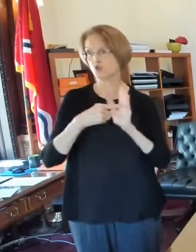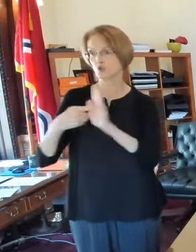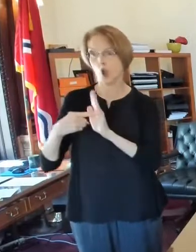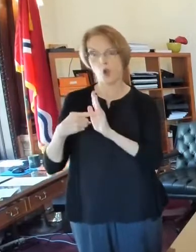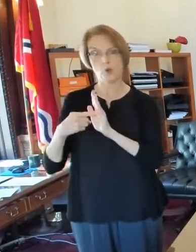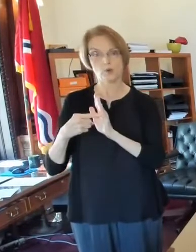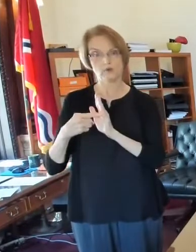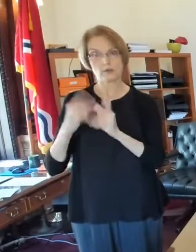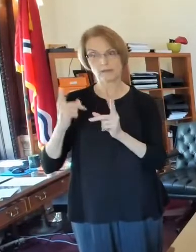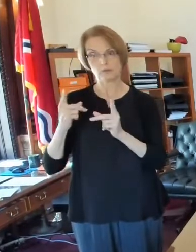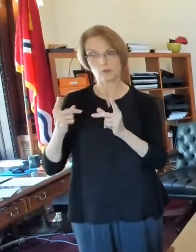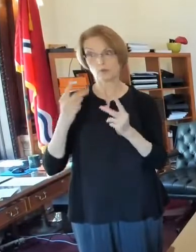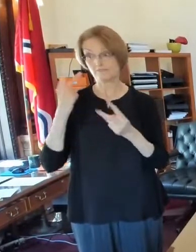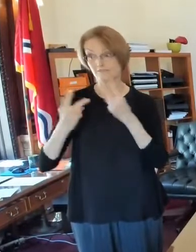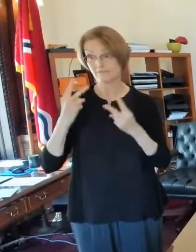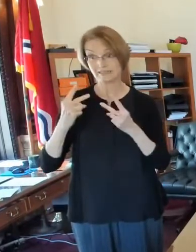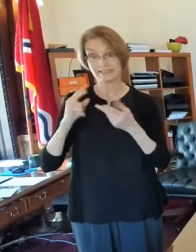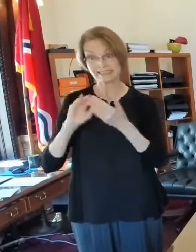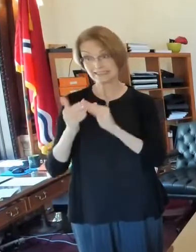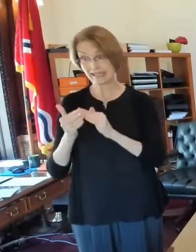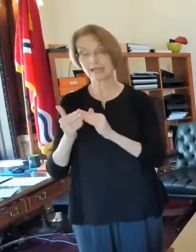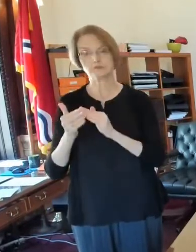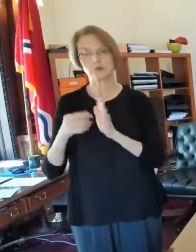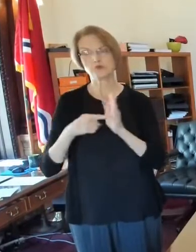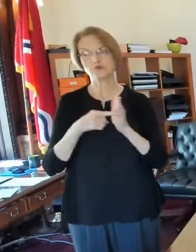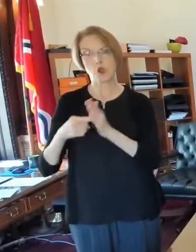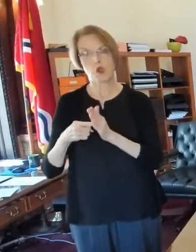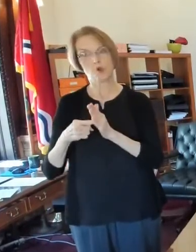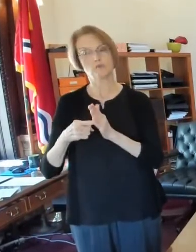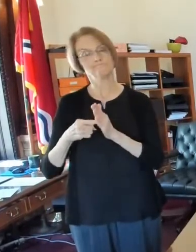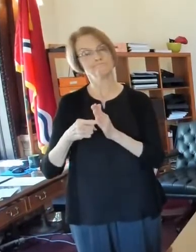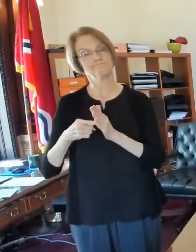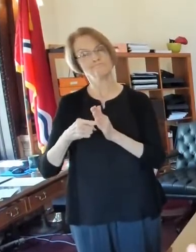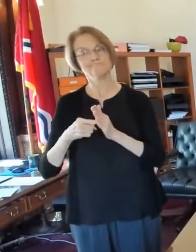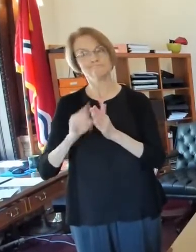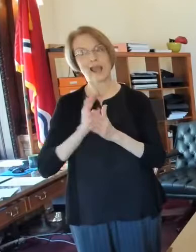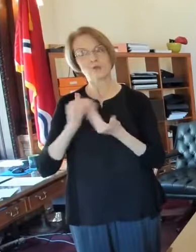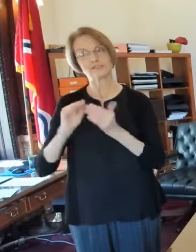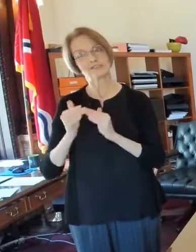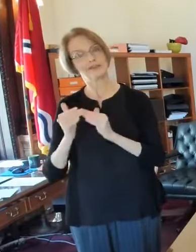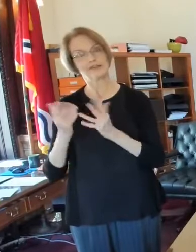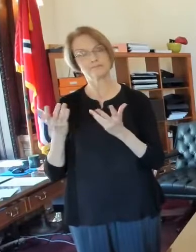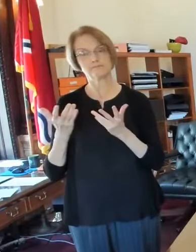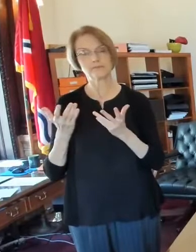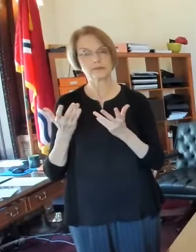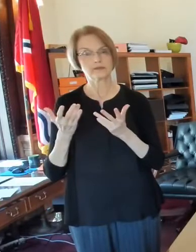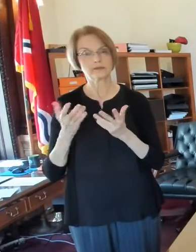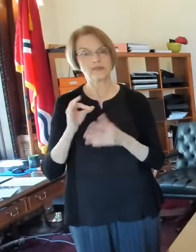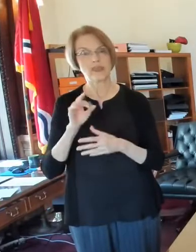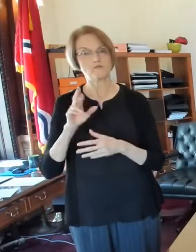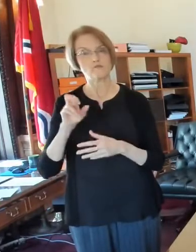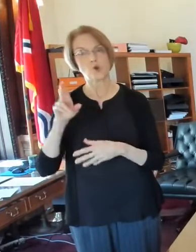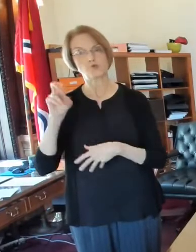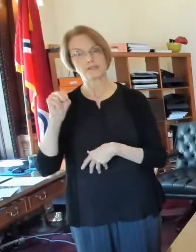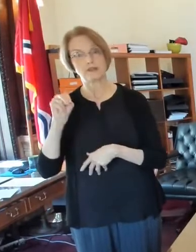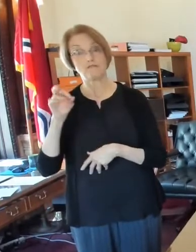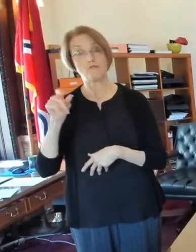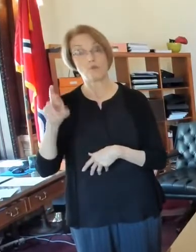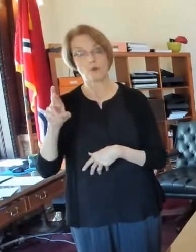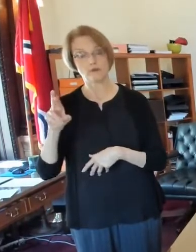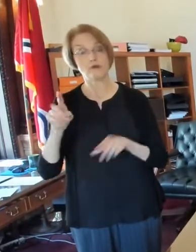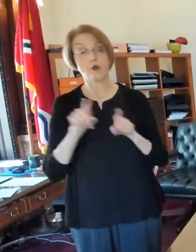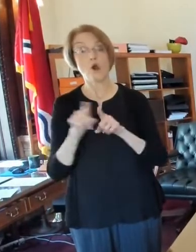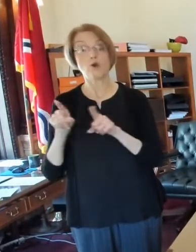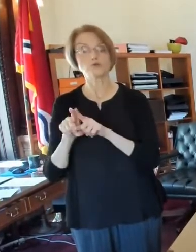that will visit St. Louis for the frozen four. Uh, in addition to the frozen four, and this I think has been